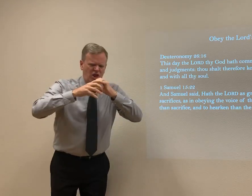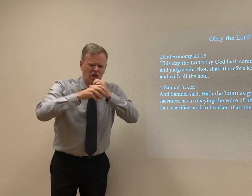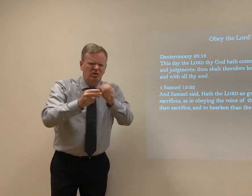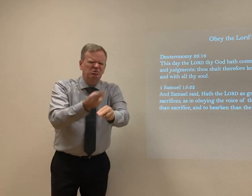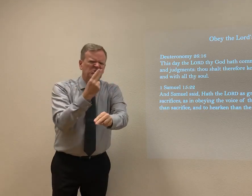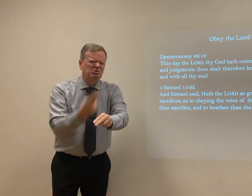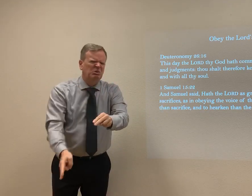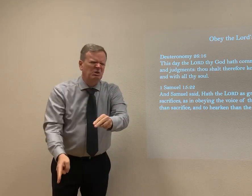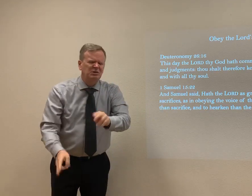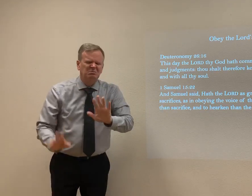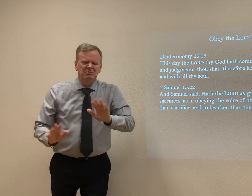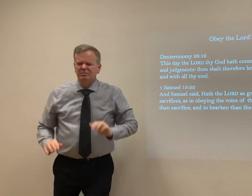shorter.